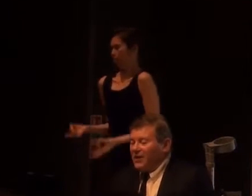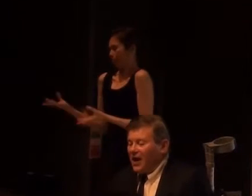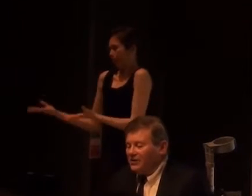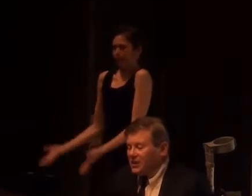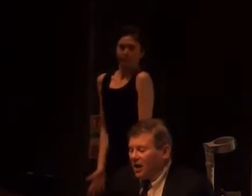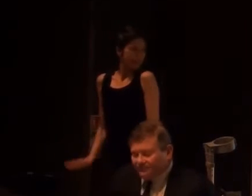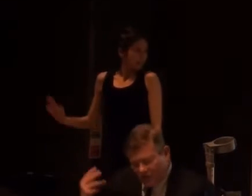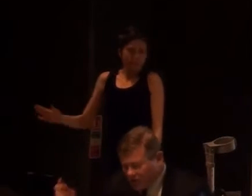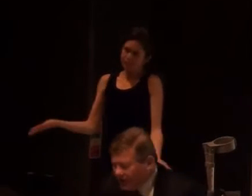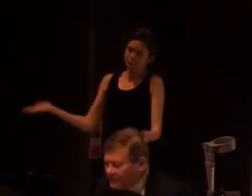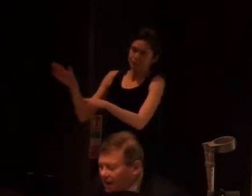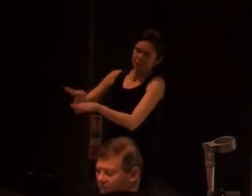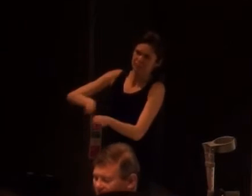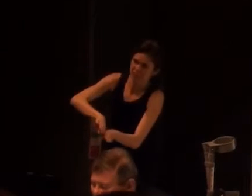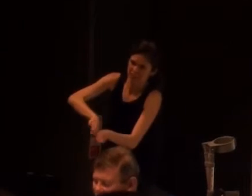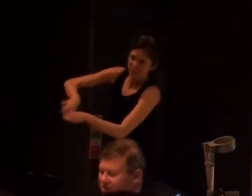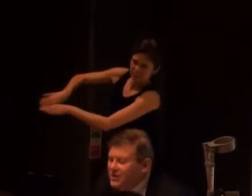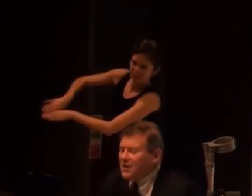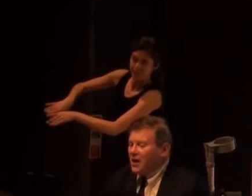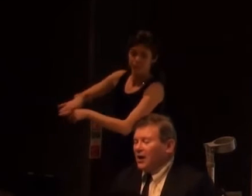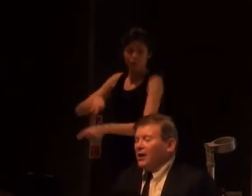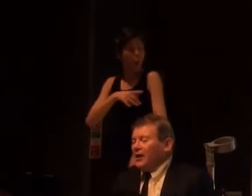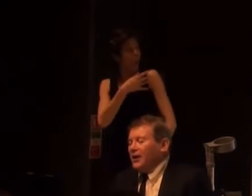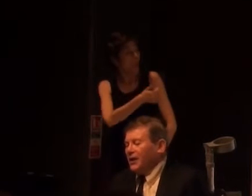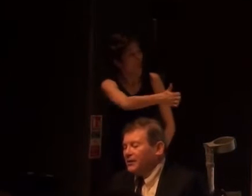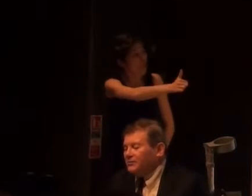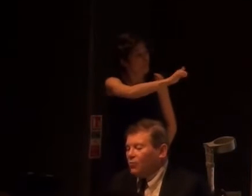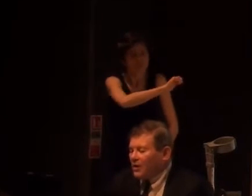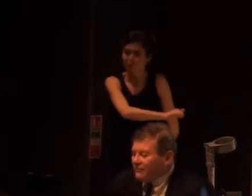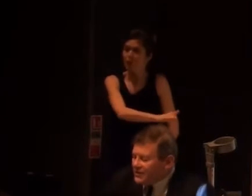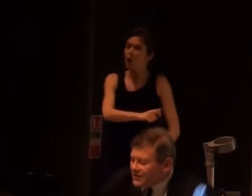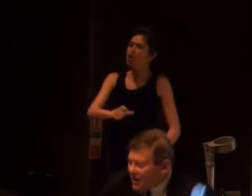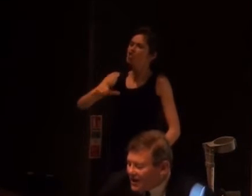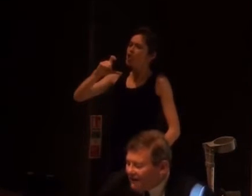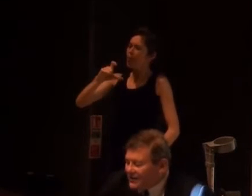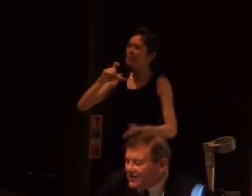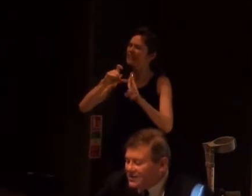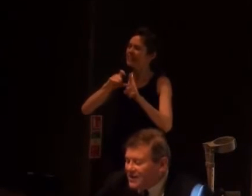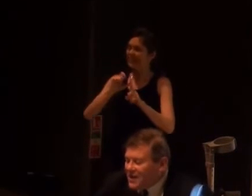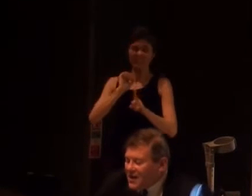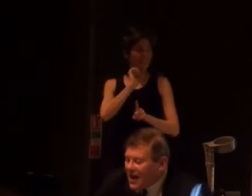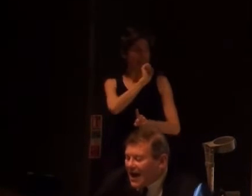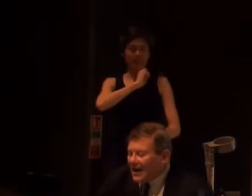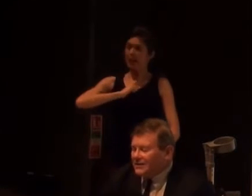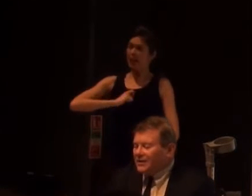Or we have Dickens, here, one of his characters.